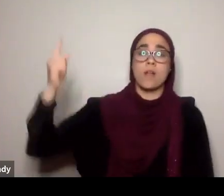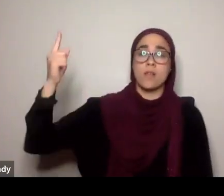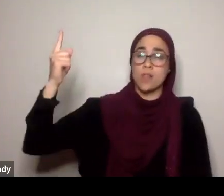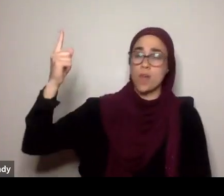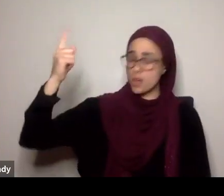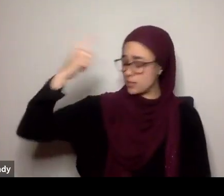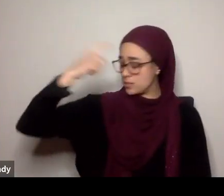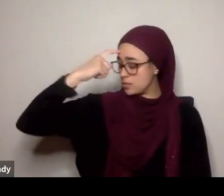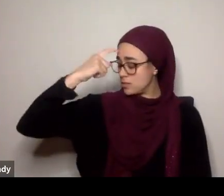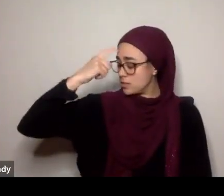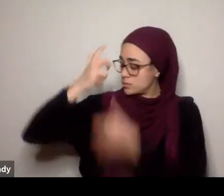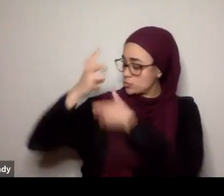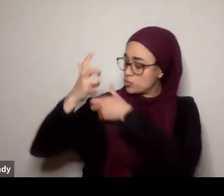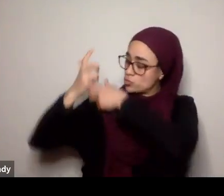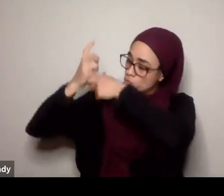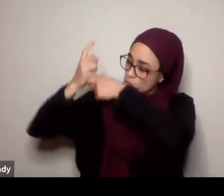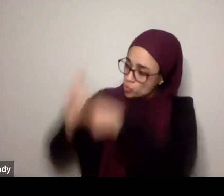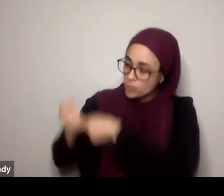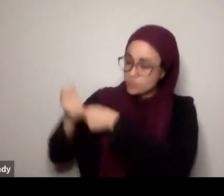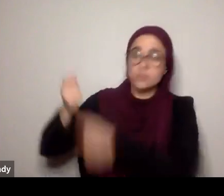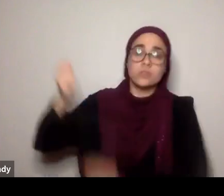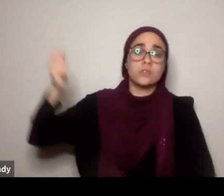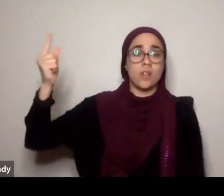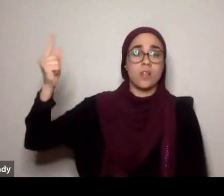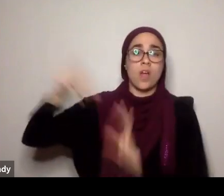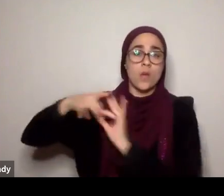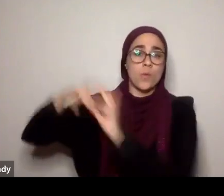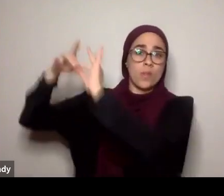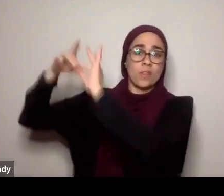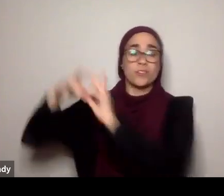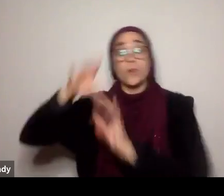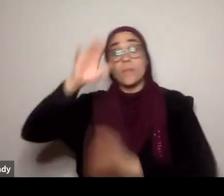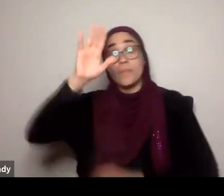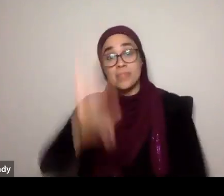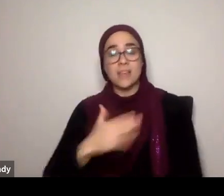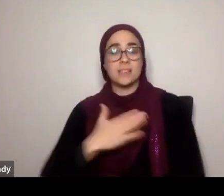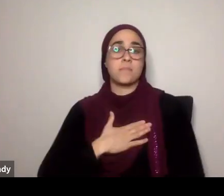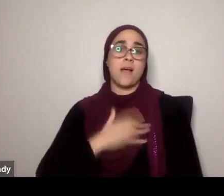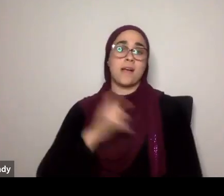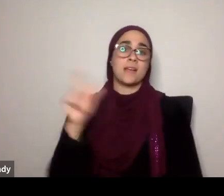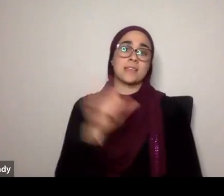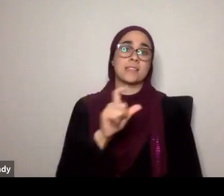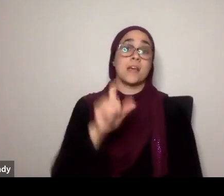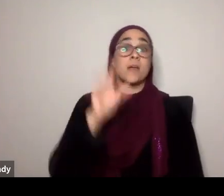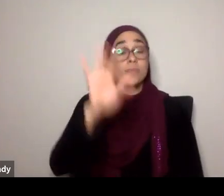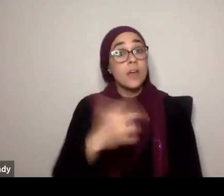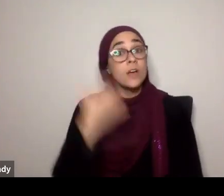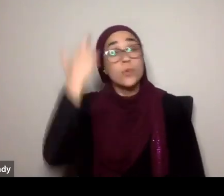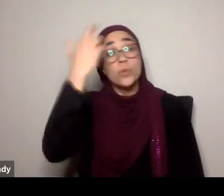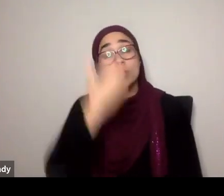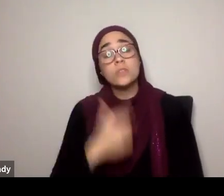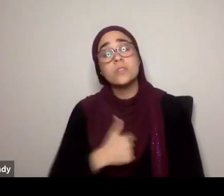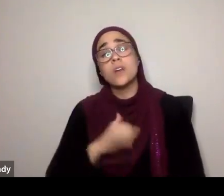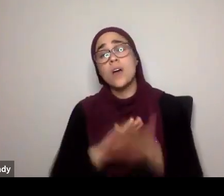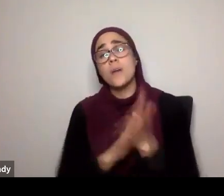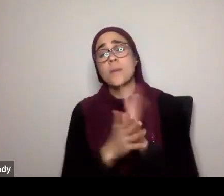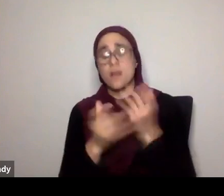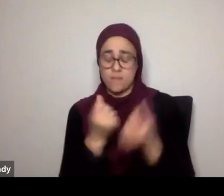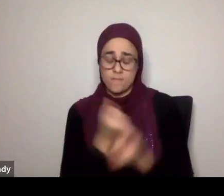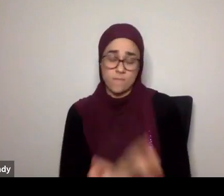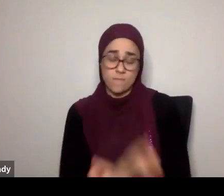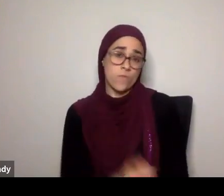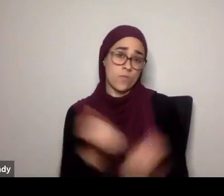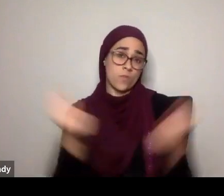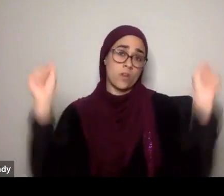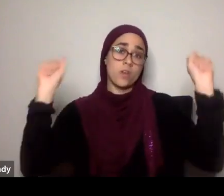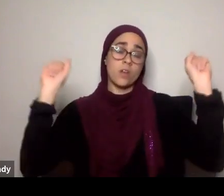trusting relationship with you. That is my Islam to you and that is why I become absolutely free and